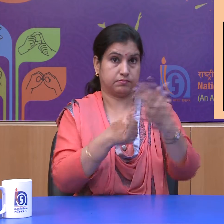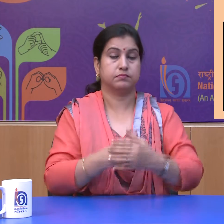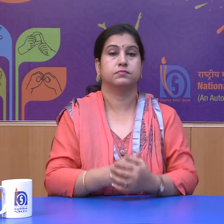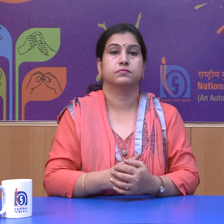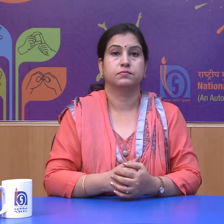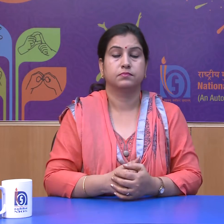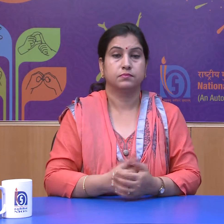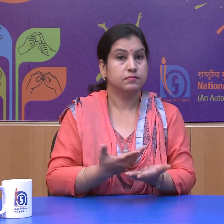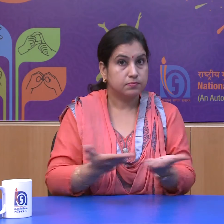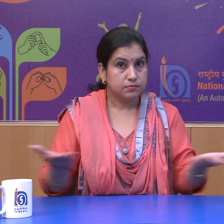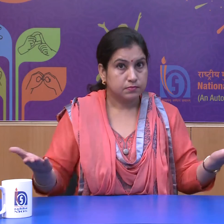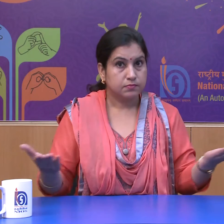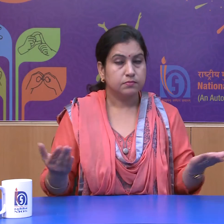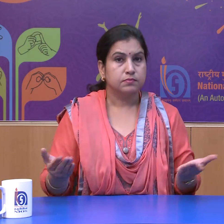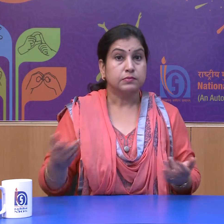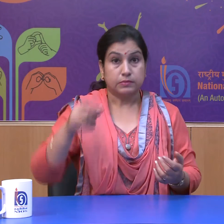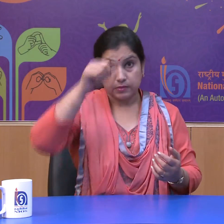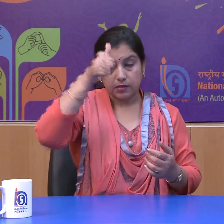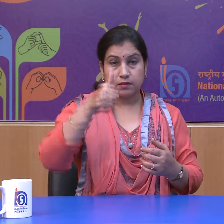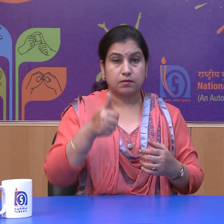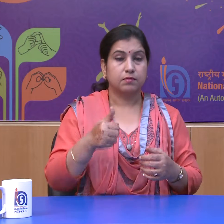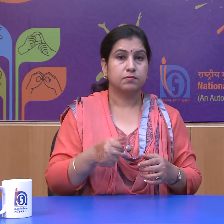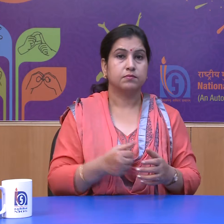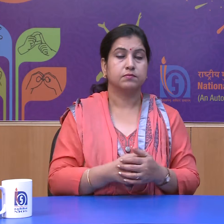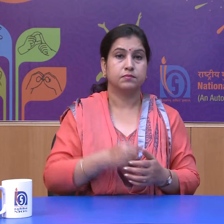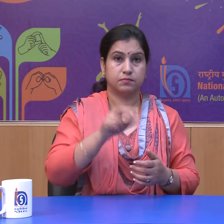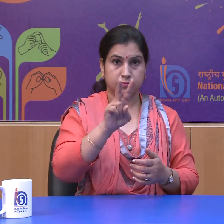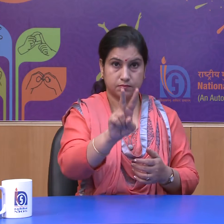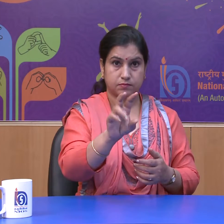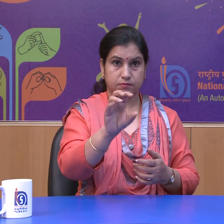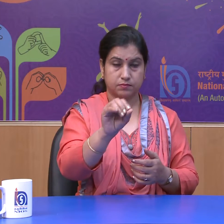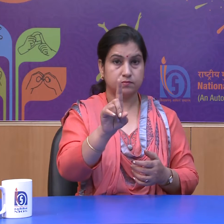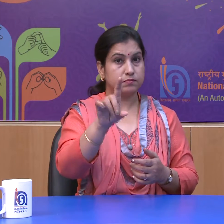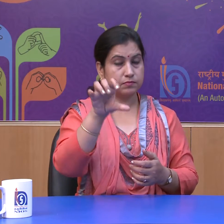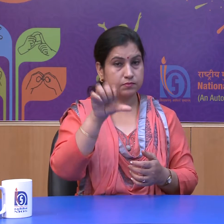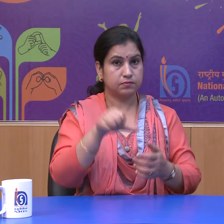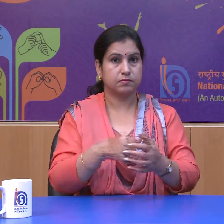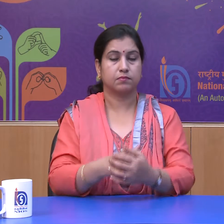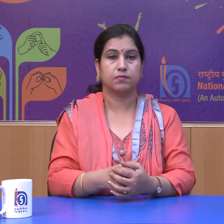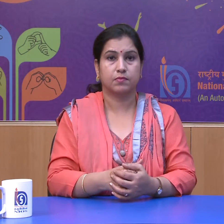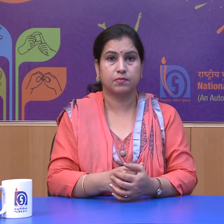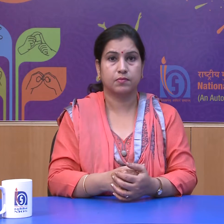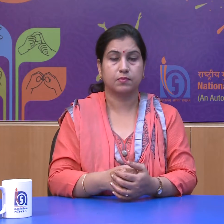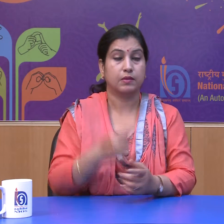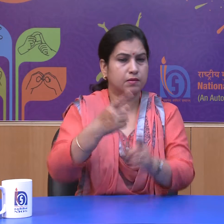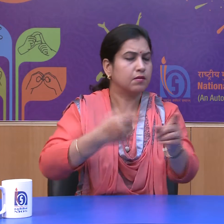Right Learners, in year 2009, right to education was also made a fundamental right.